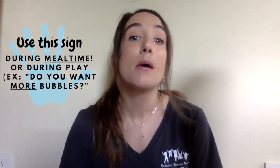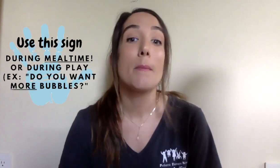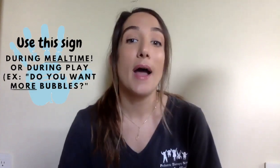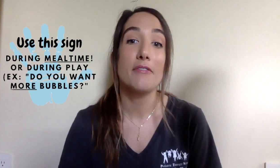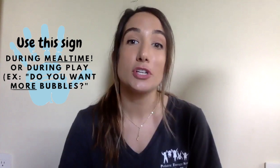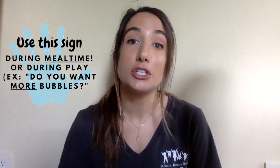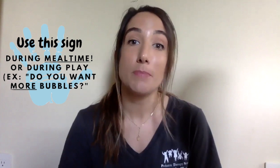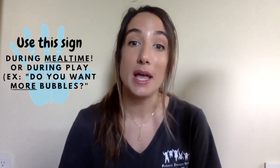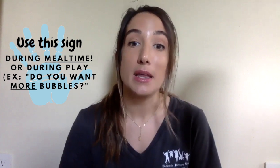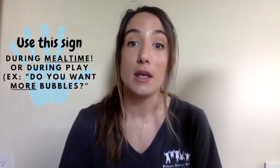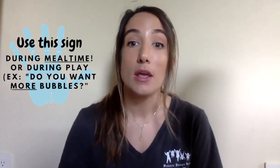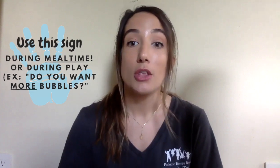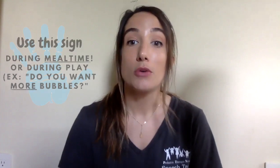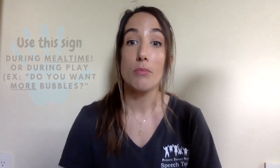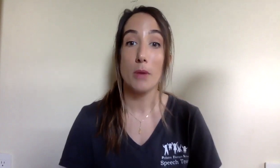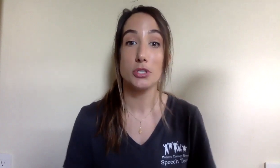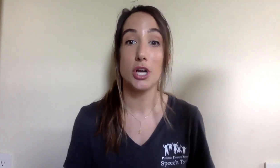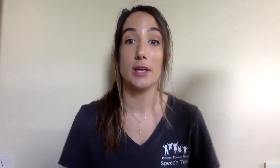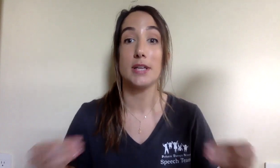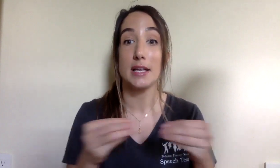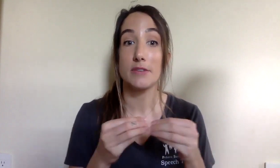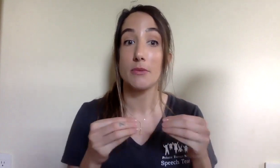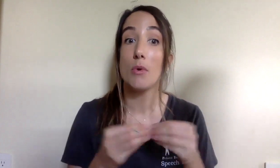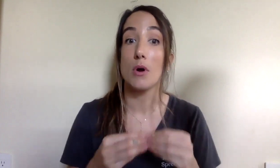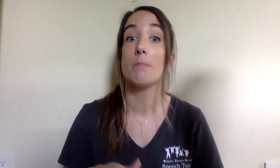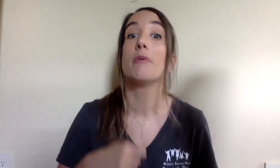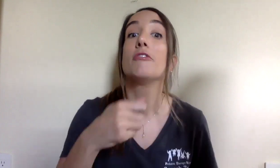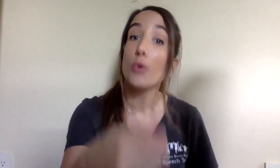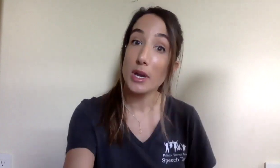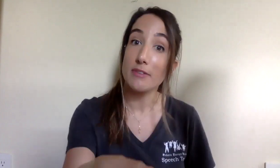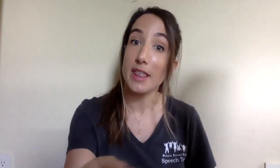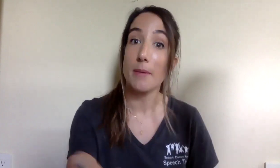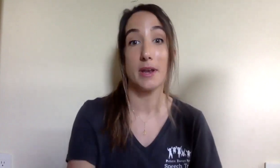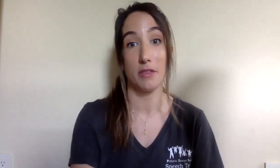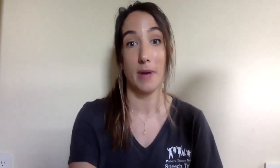After each bite, you can prompt your child to ask for more before giving them another bite.